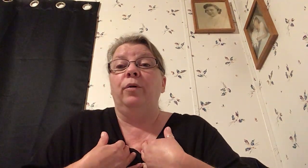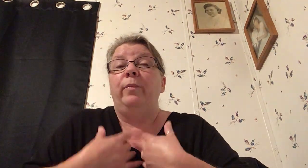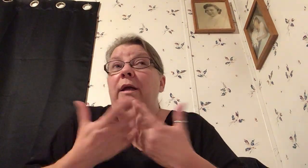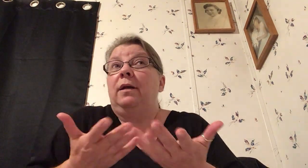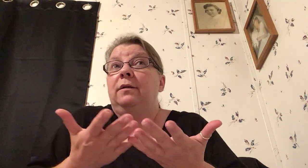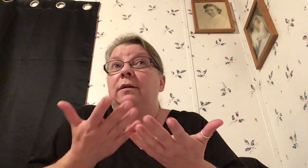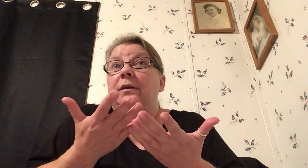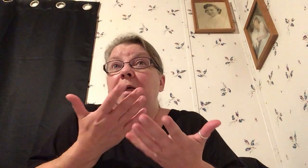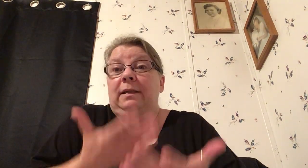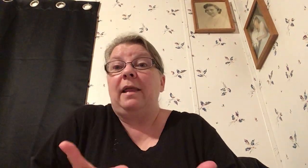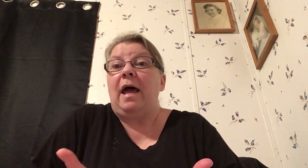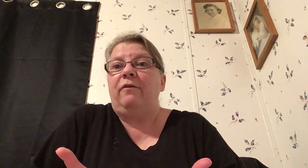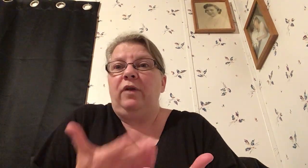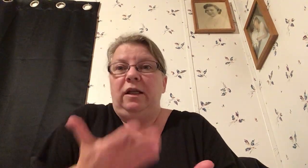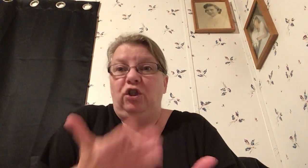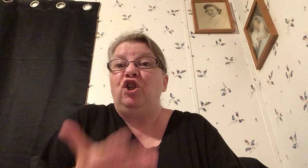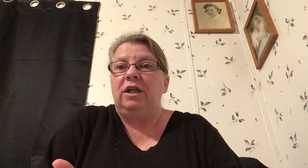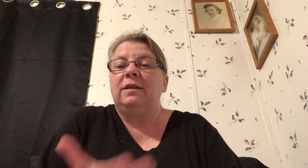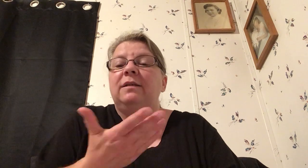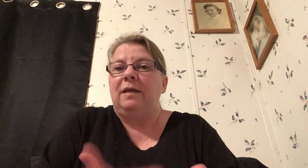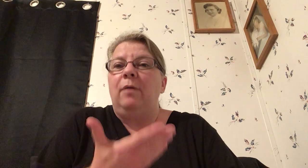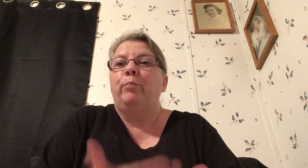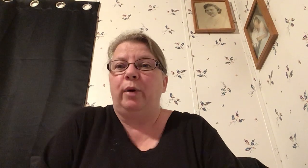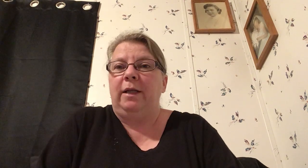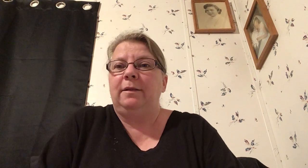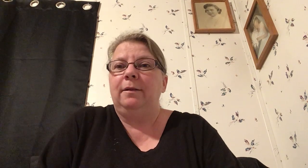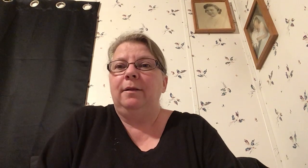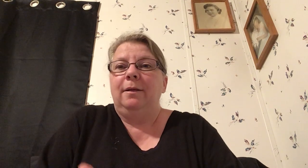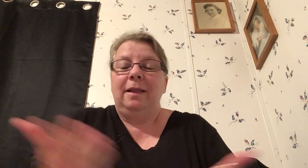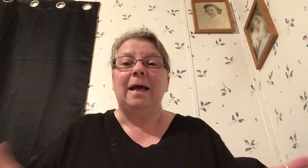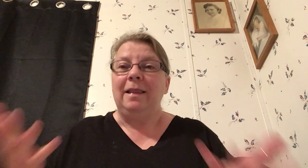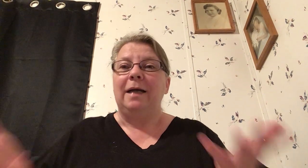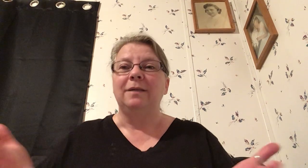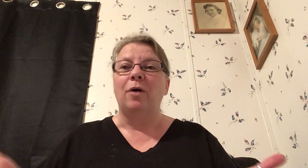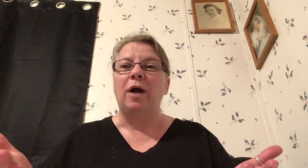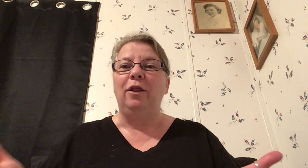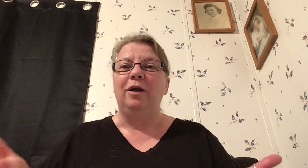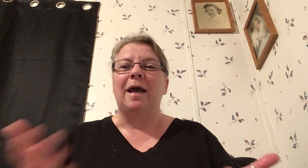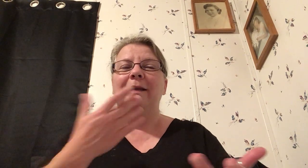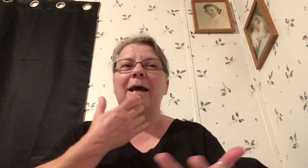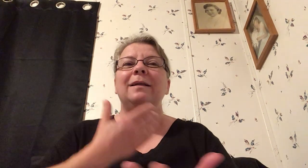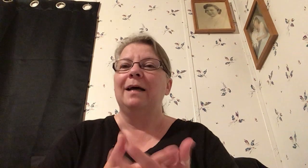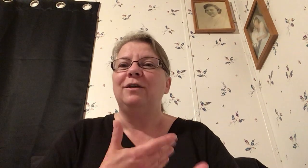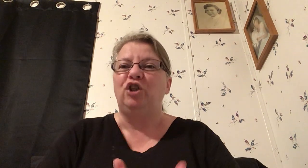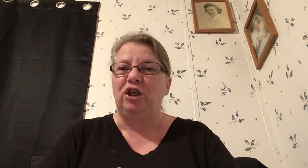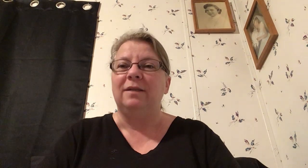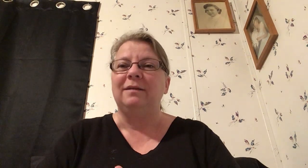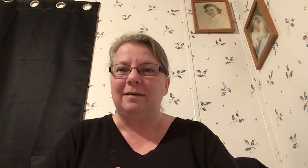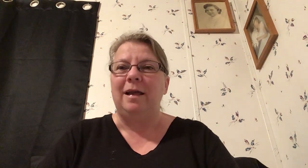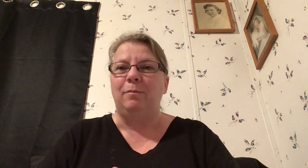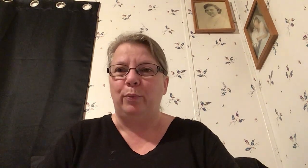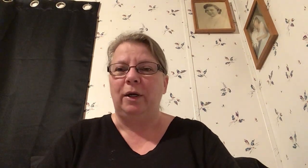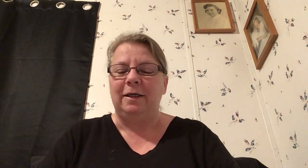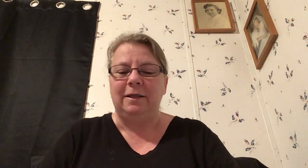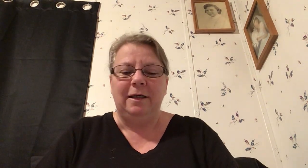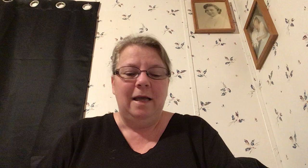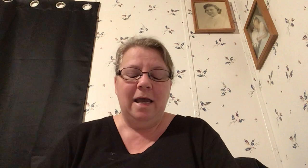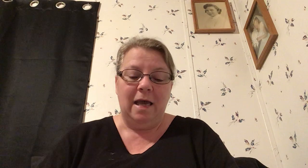because it's Jesus in print that's how I look at that that's Jesus in print and